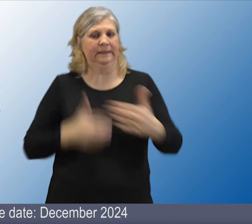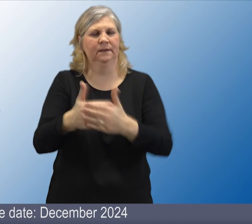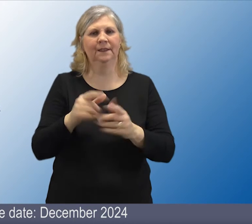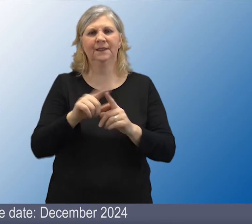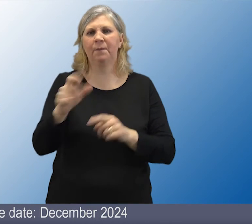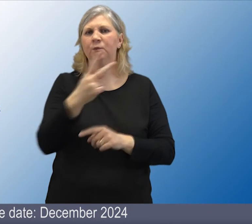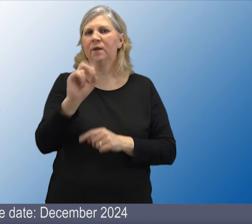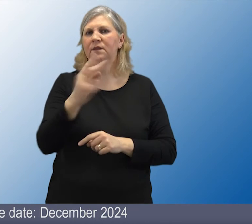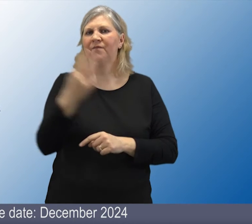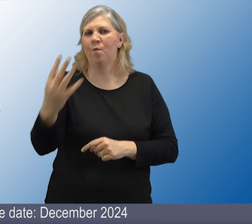2024.